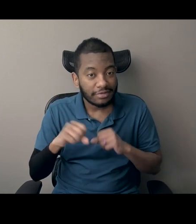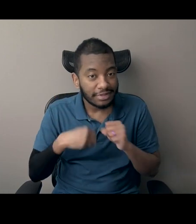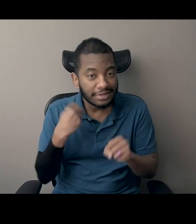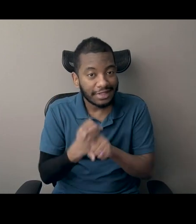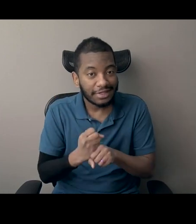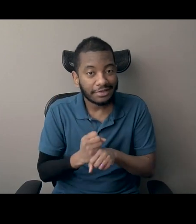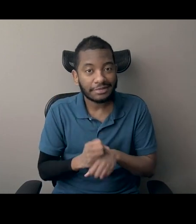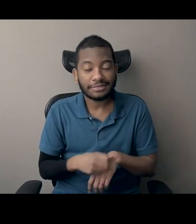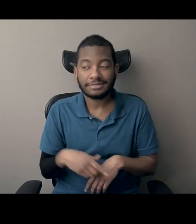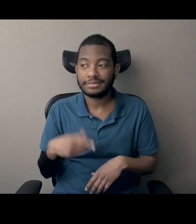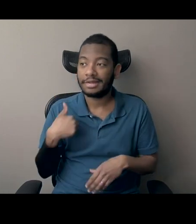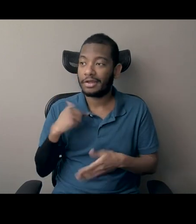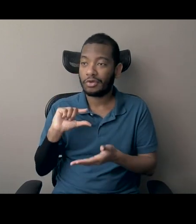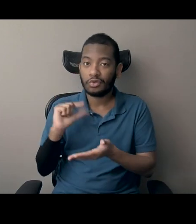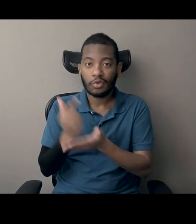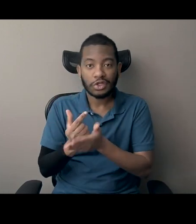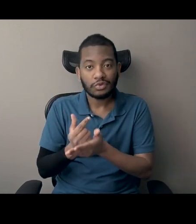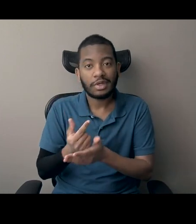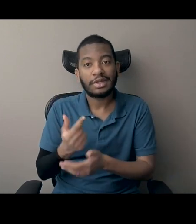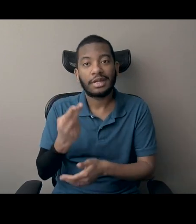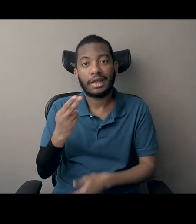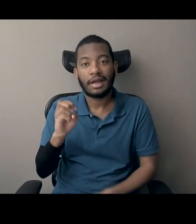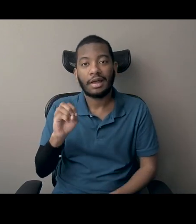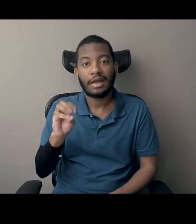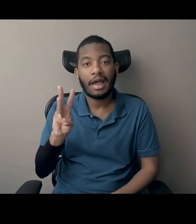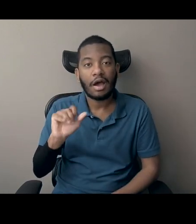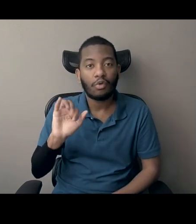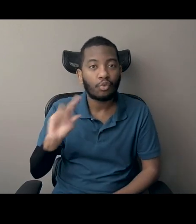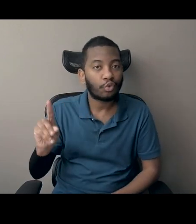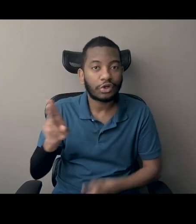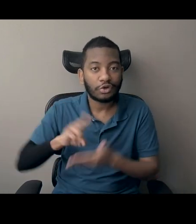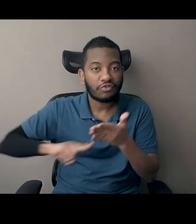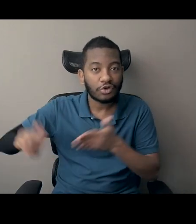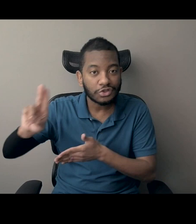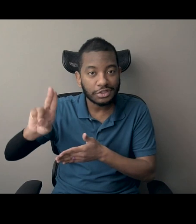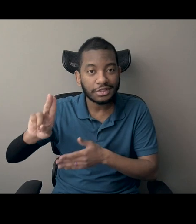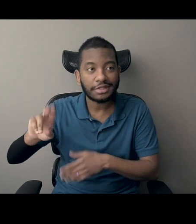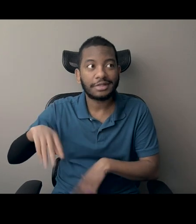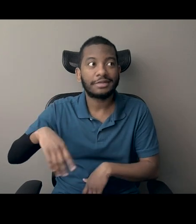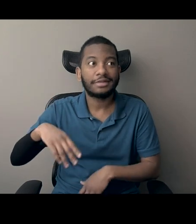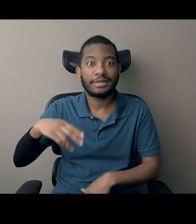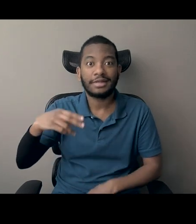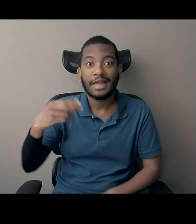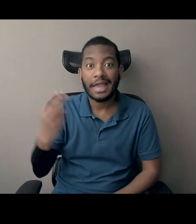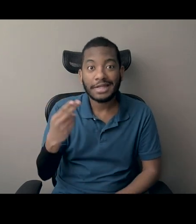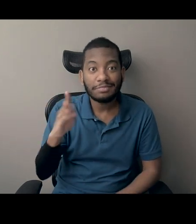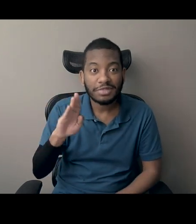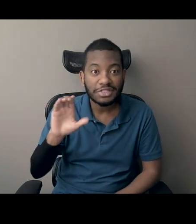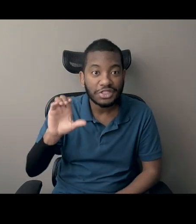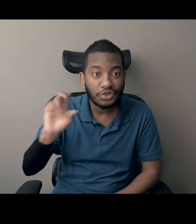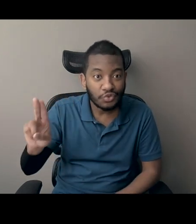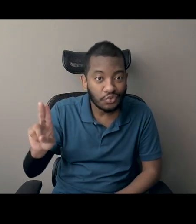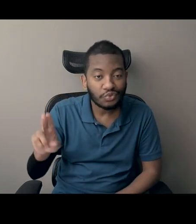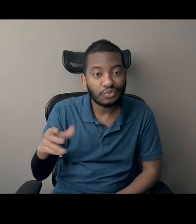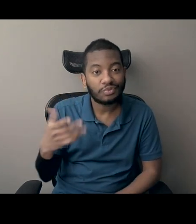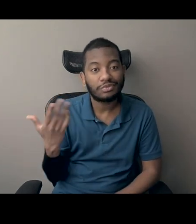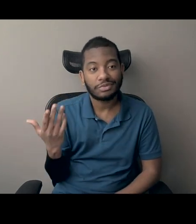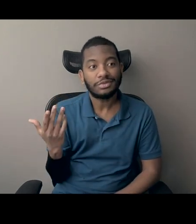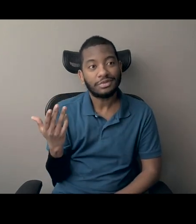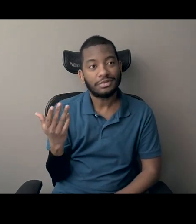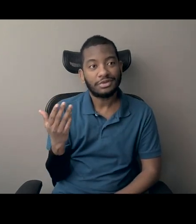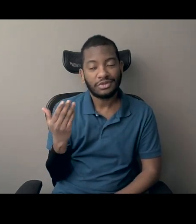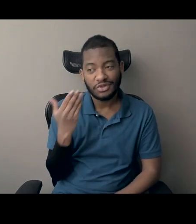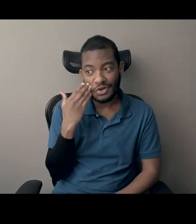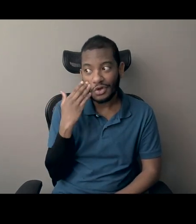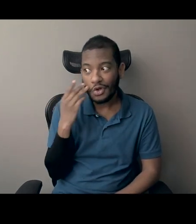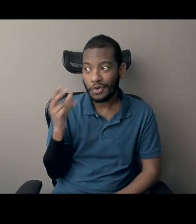So I went to an HBCU for law school. And, and like many HBCUs, Howard Law and Howard University were both founded